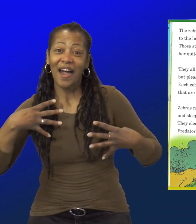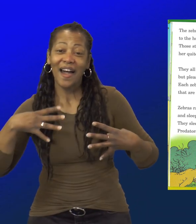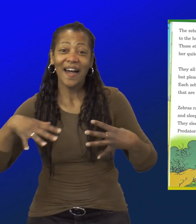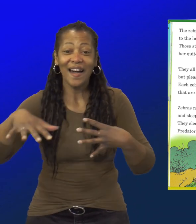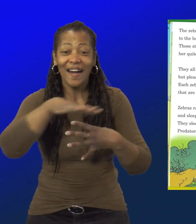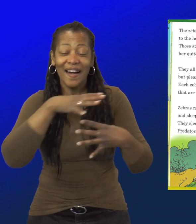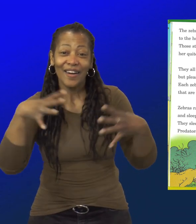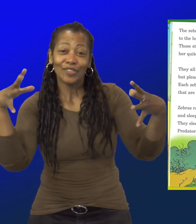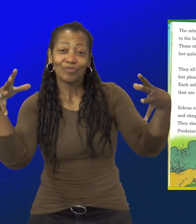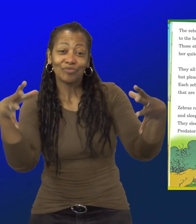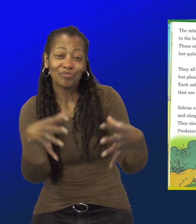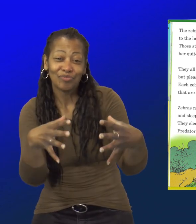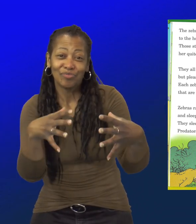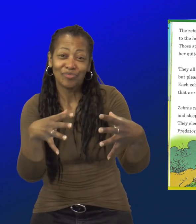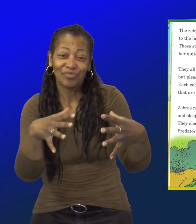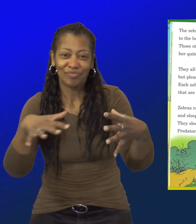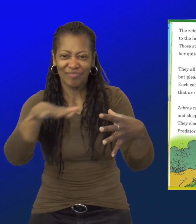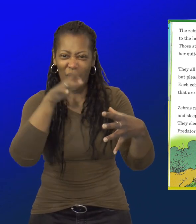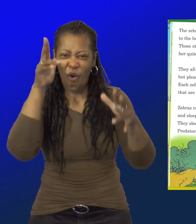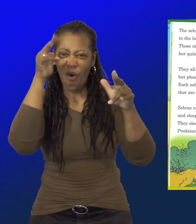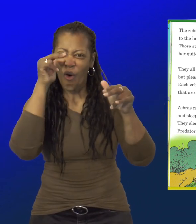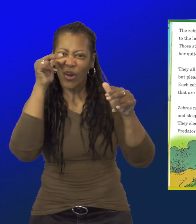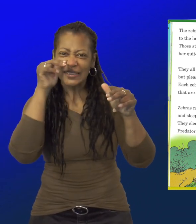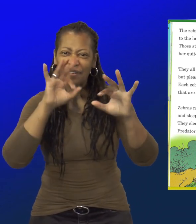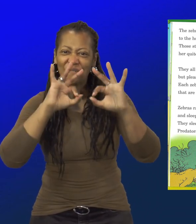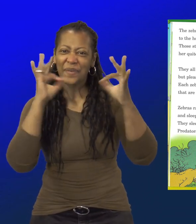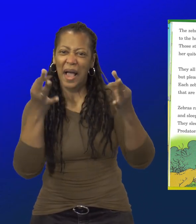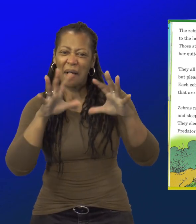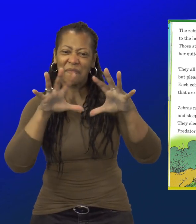The zebra belongs to the horse family.